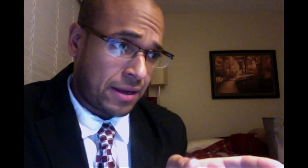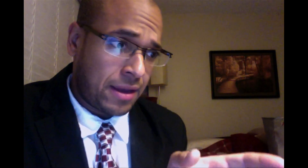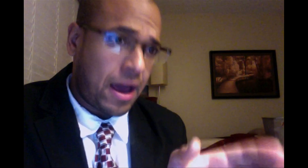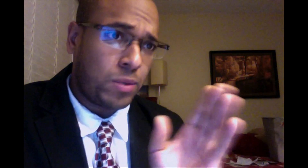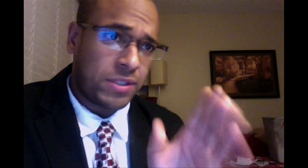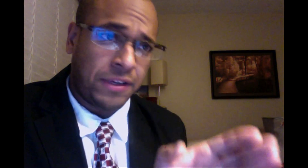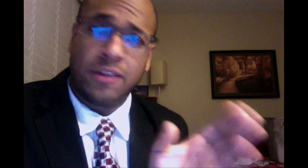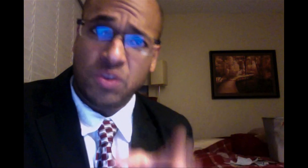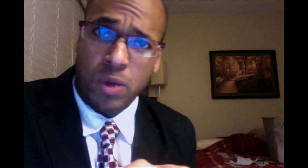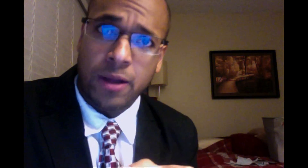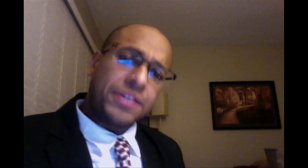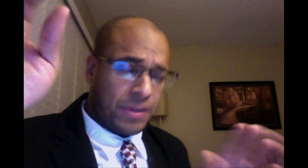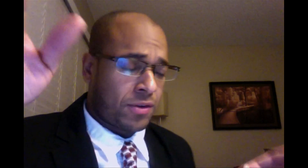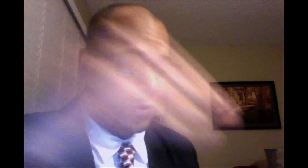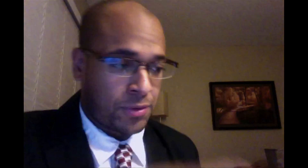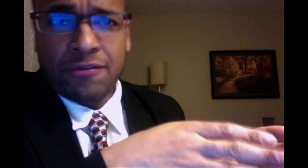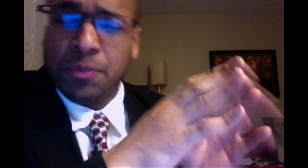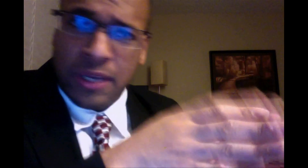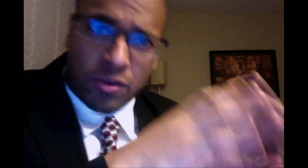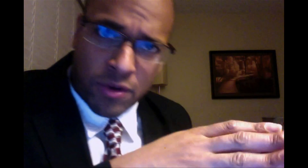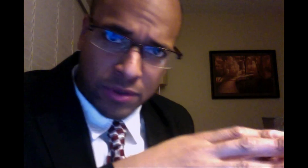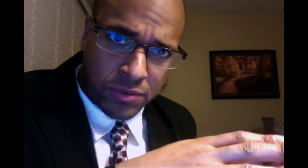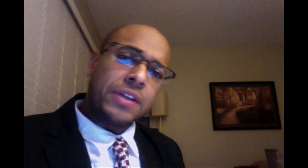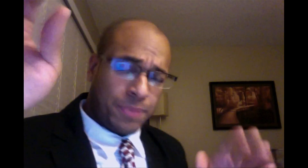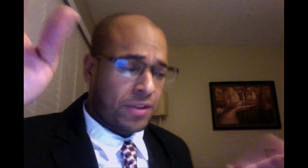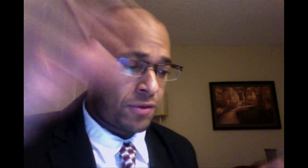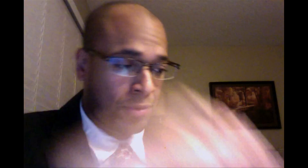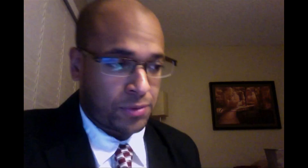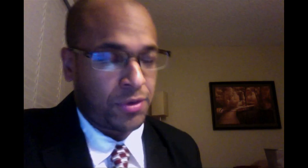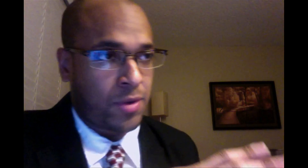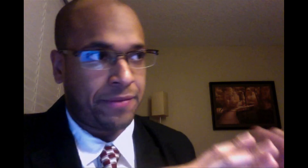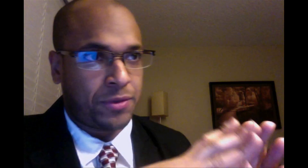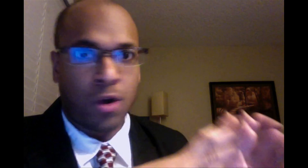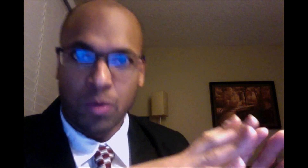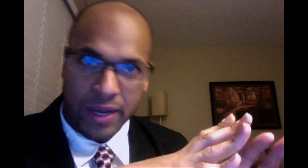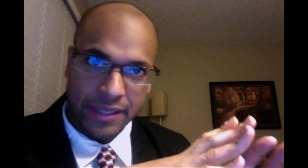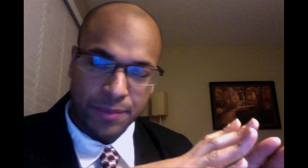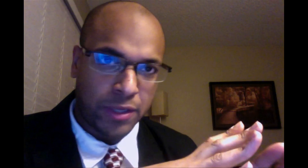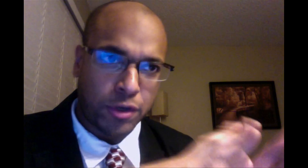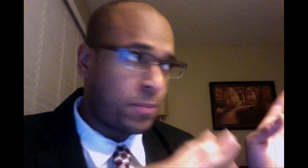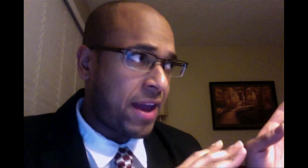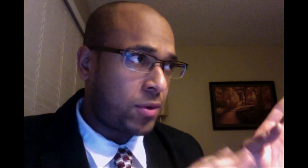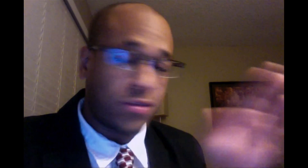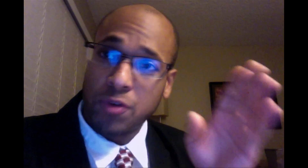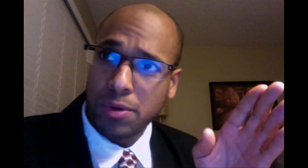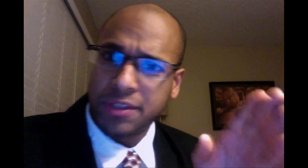I would defeat them as well. To be the Kronos, you have to always be looking backwards, forwards, and